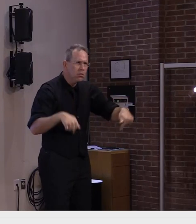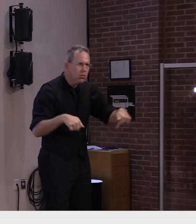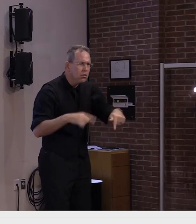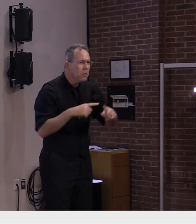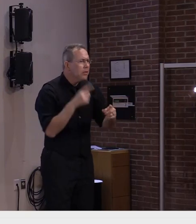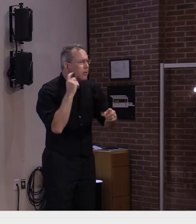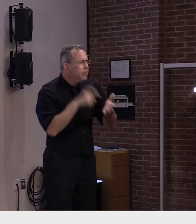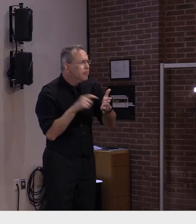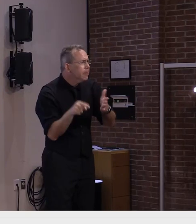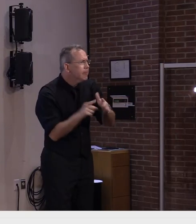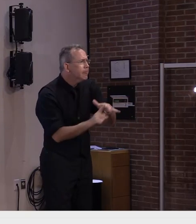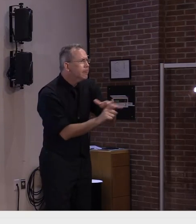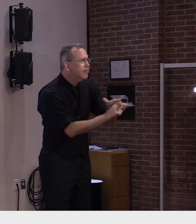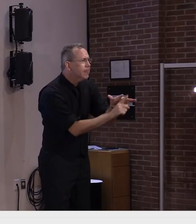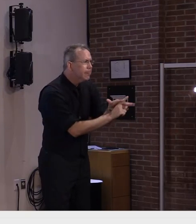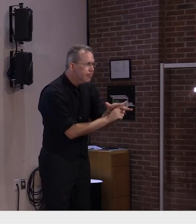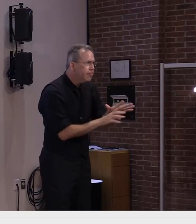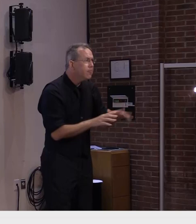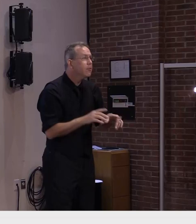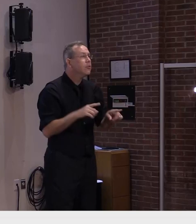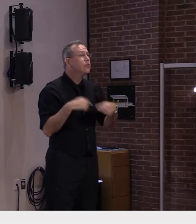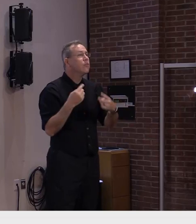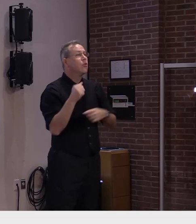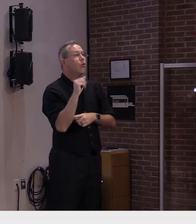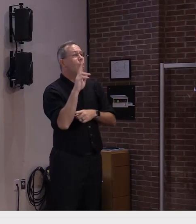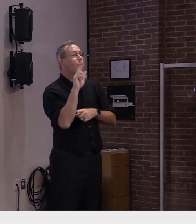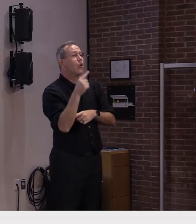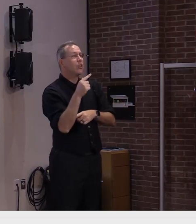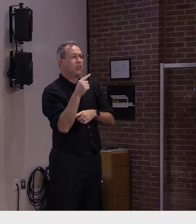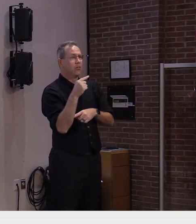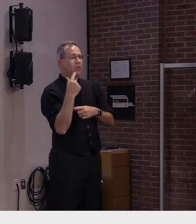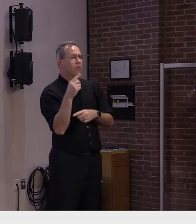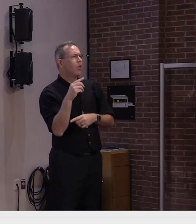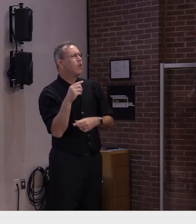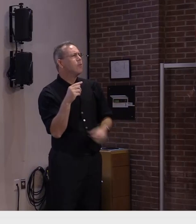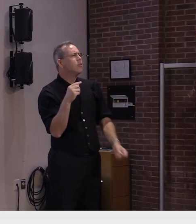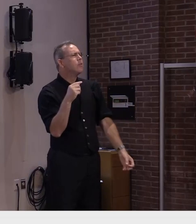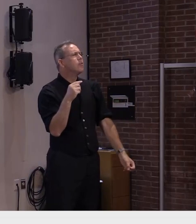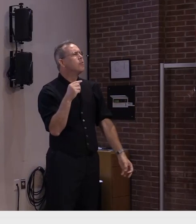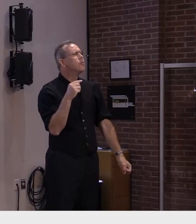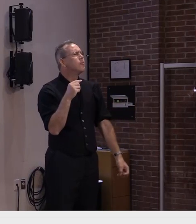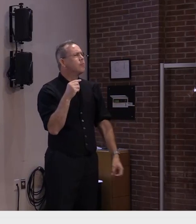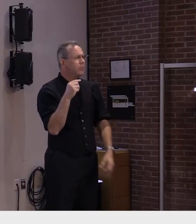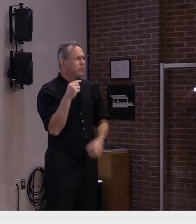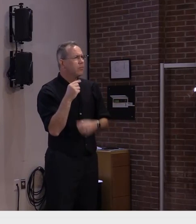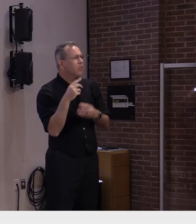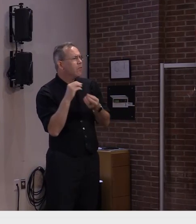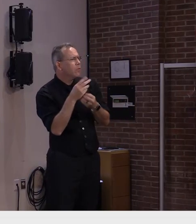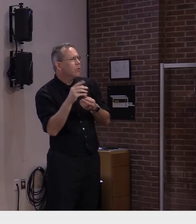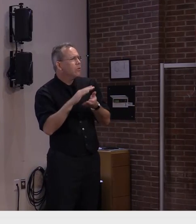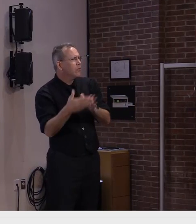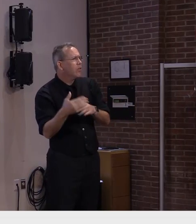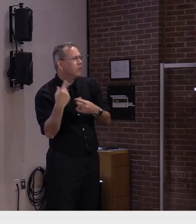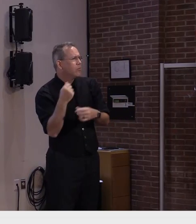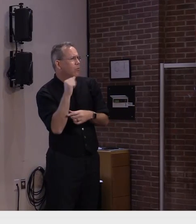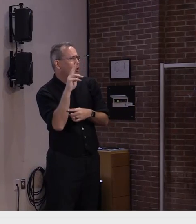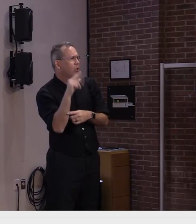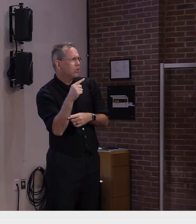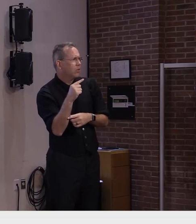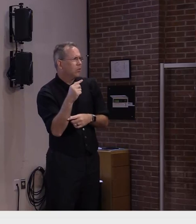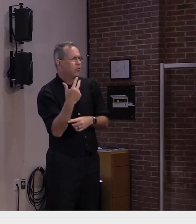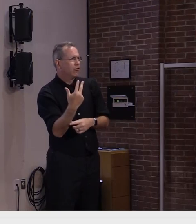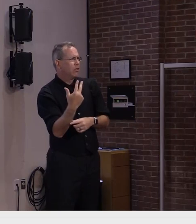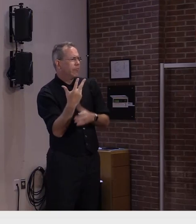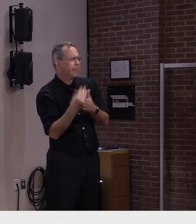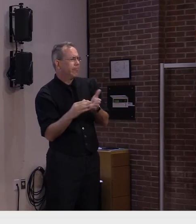fatalities reported so far in the month of august unfortunately of course still has a very low rate relative to these other parts of the